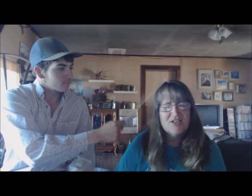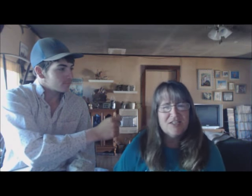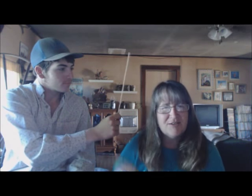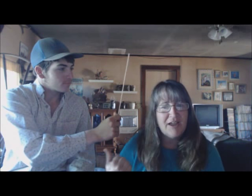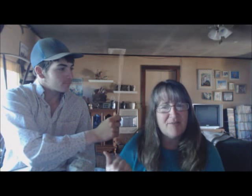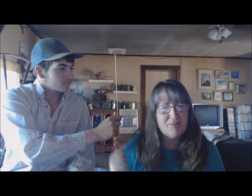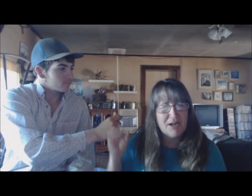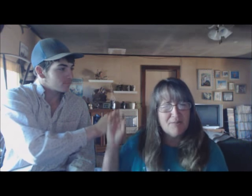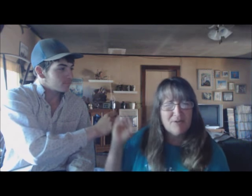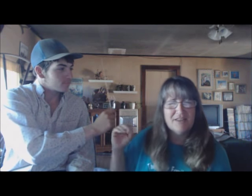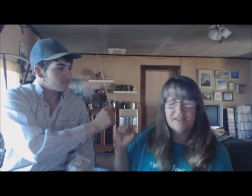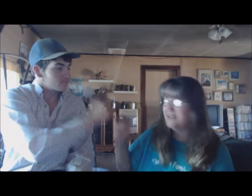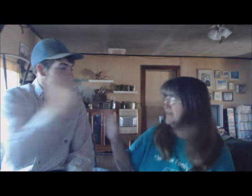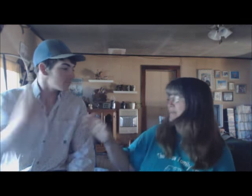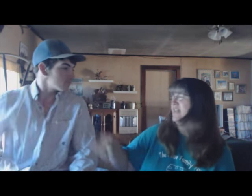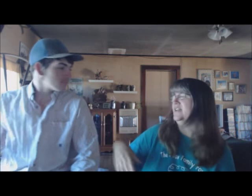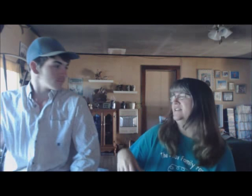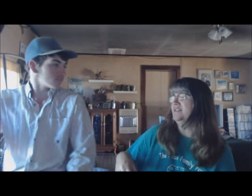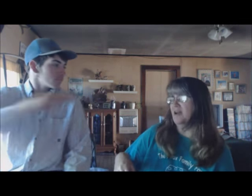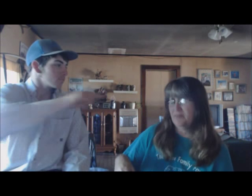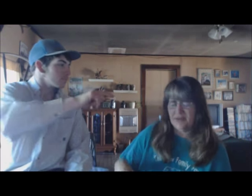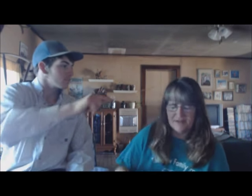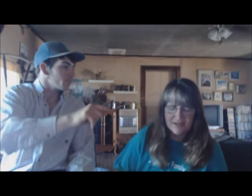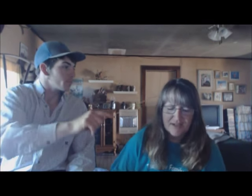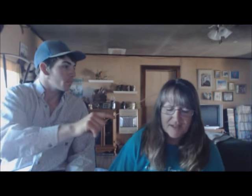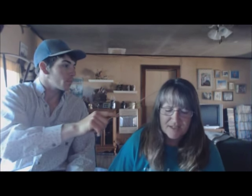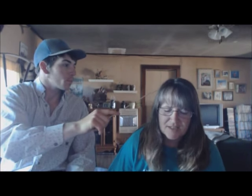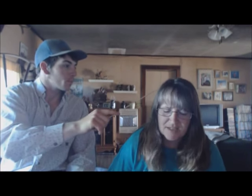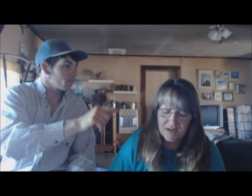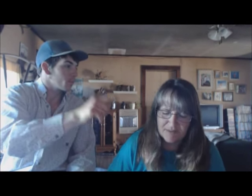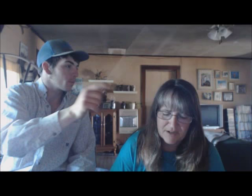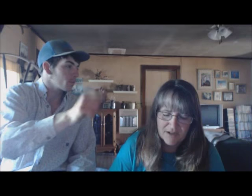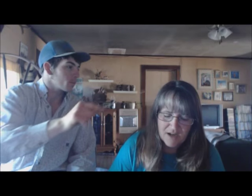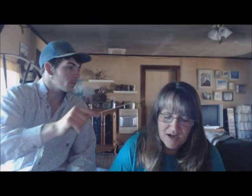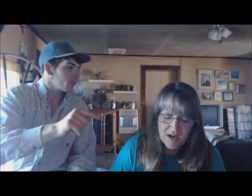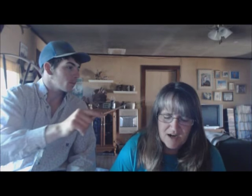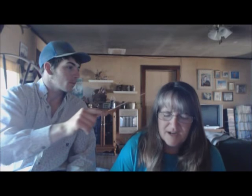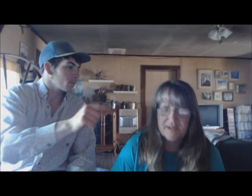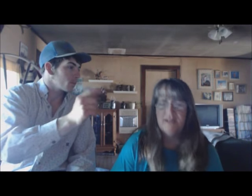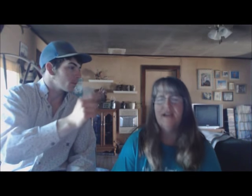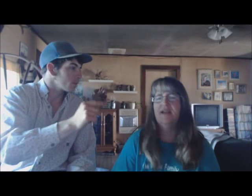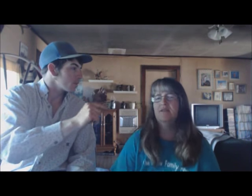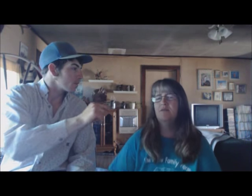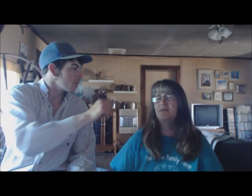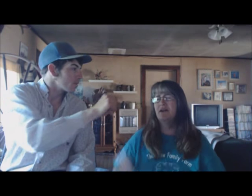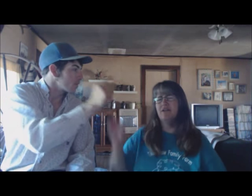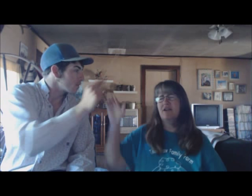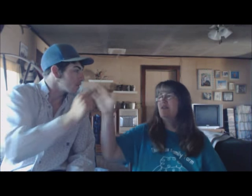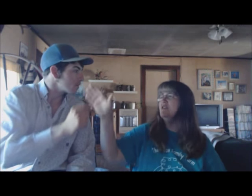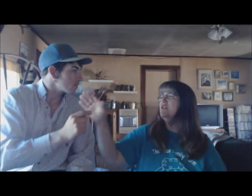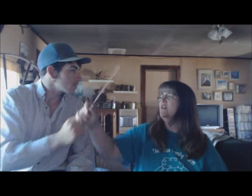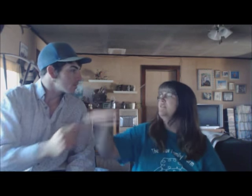Do you see what I put up with? Stop. Stop. All right. And, what about Kavayu and Star?